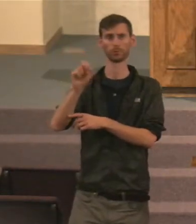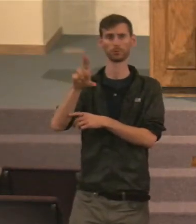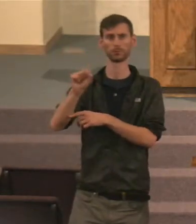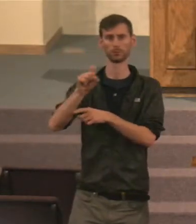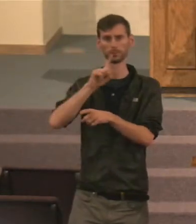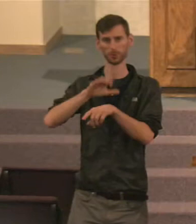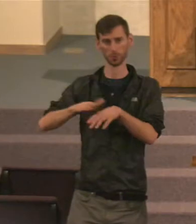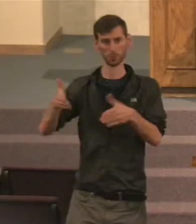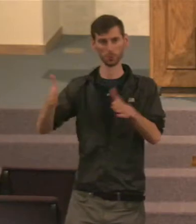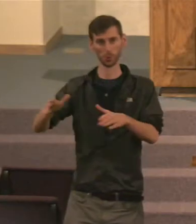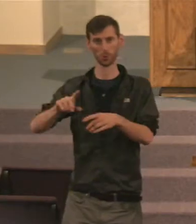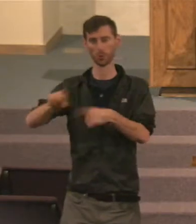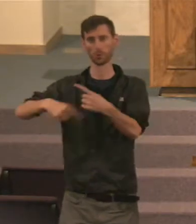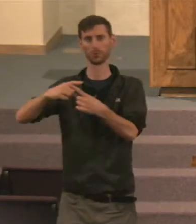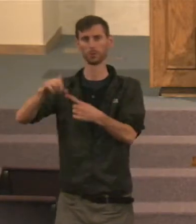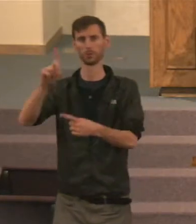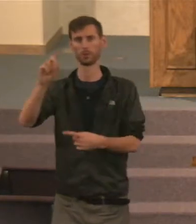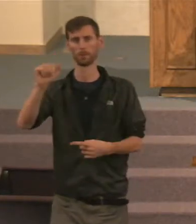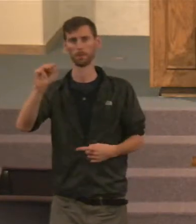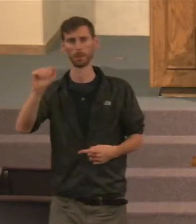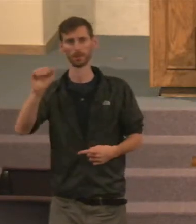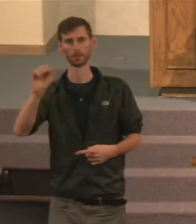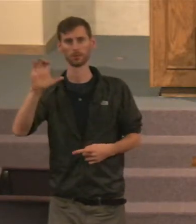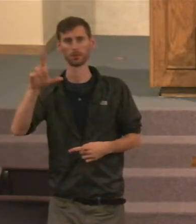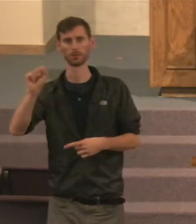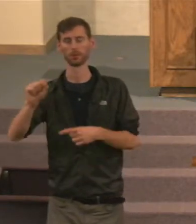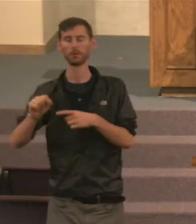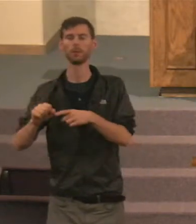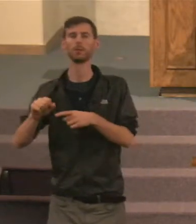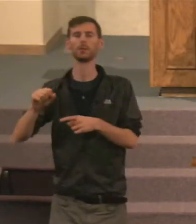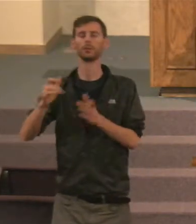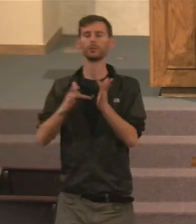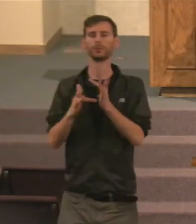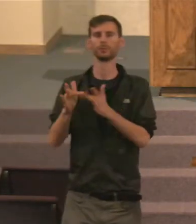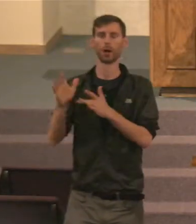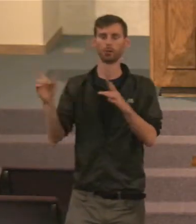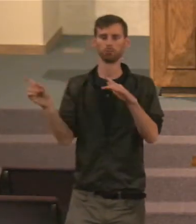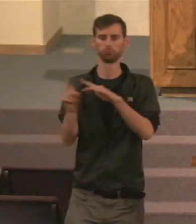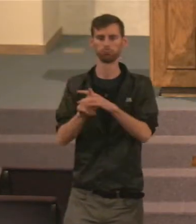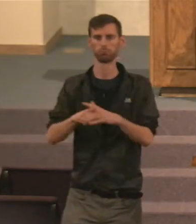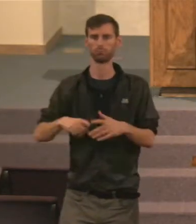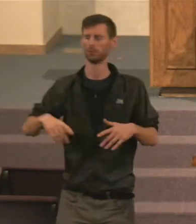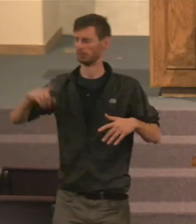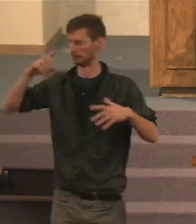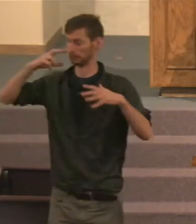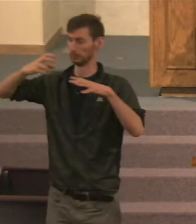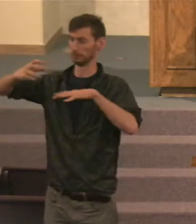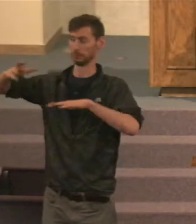And one of the things, That Jesus said to him was, It's hard for you, To kick against the goads,